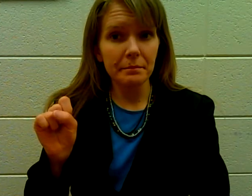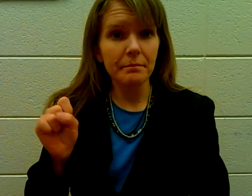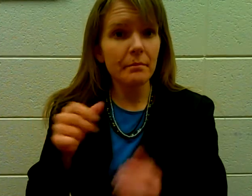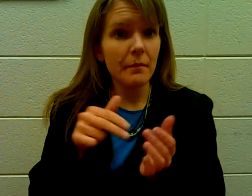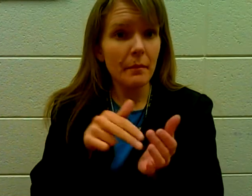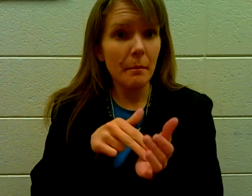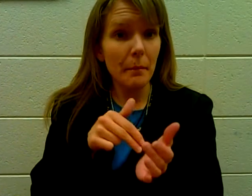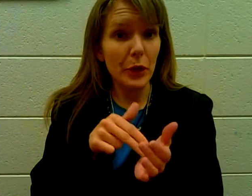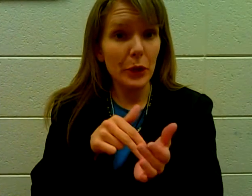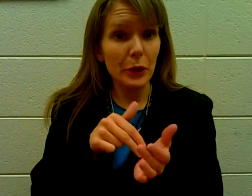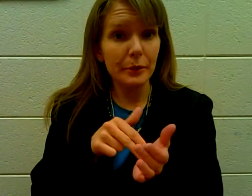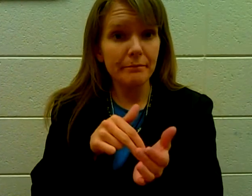Butter. Butter.